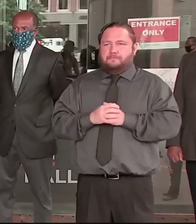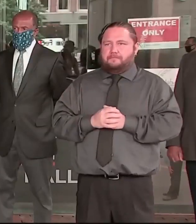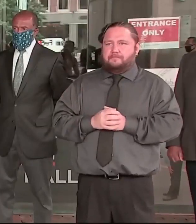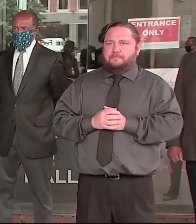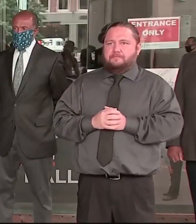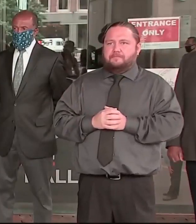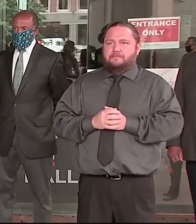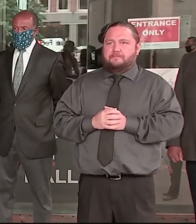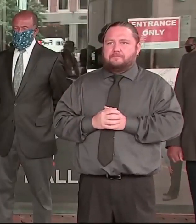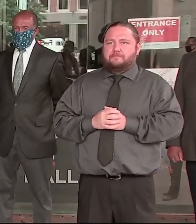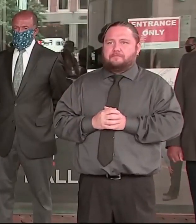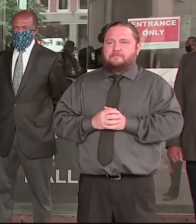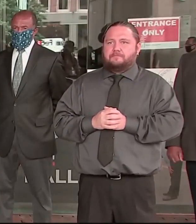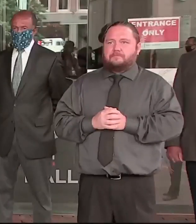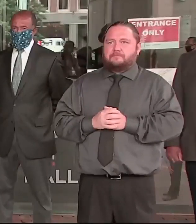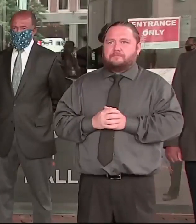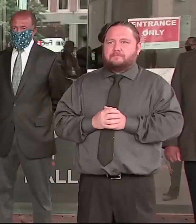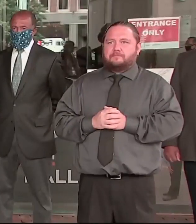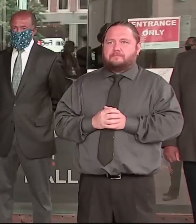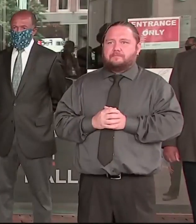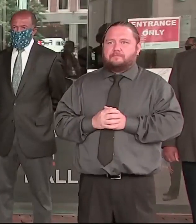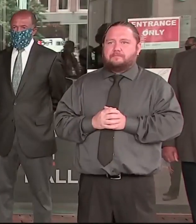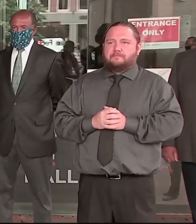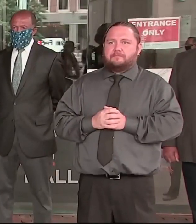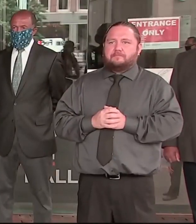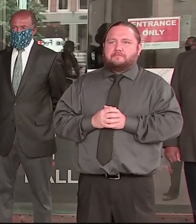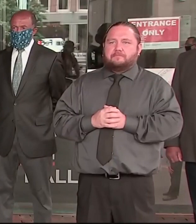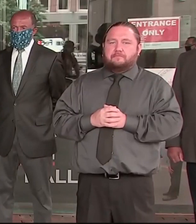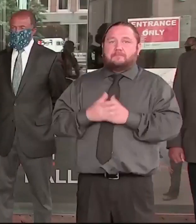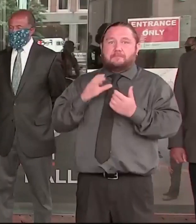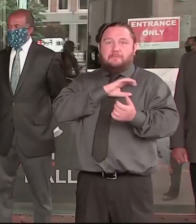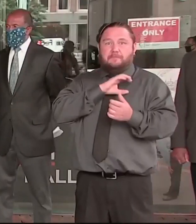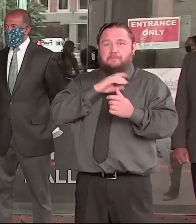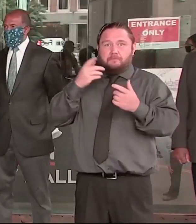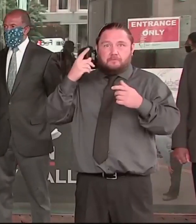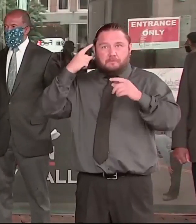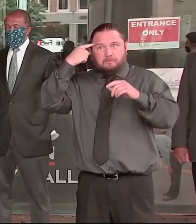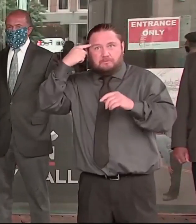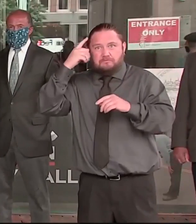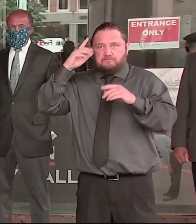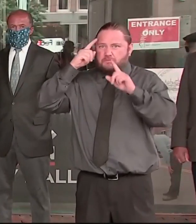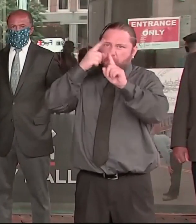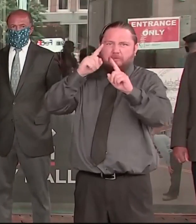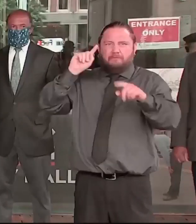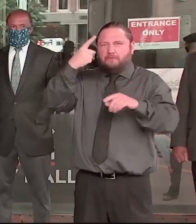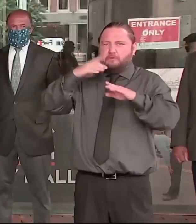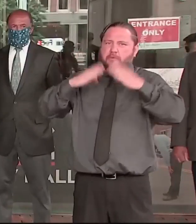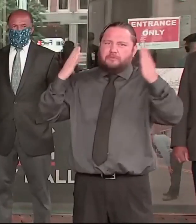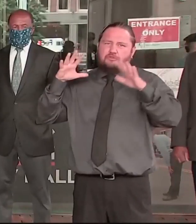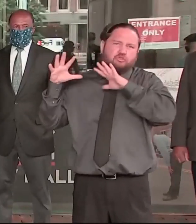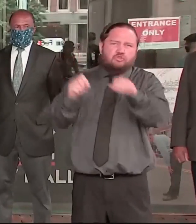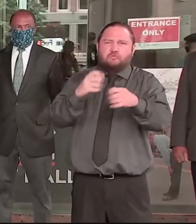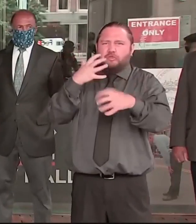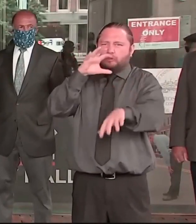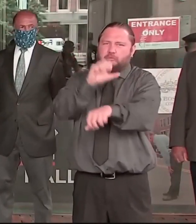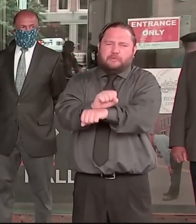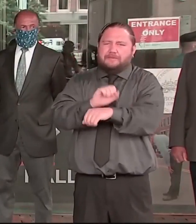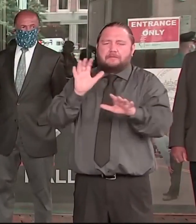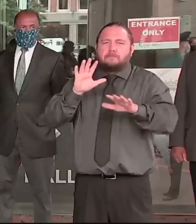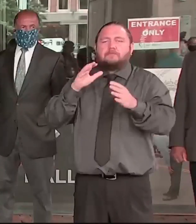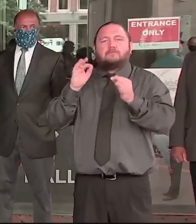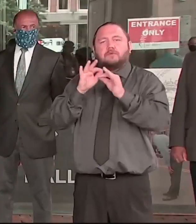keep doing here in Boston. The men and women of the Boston Police Department are increasingly reflective of our communities that they serve.